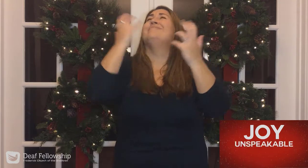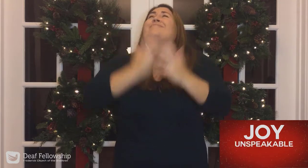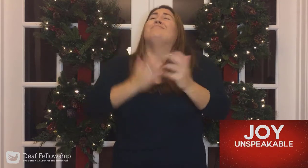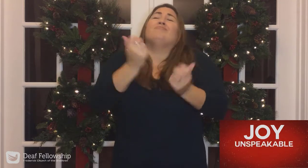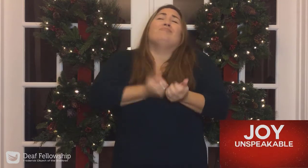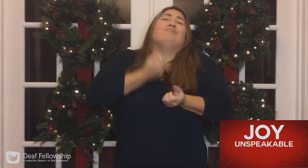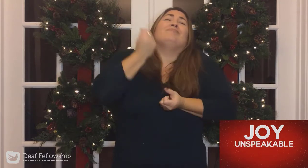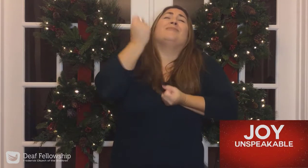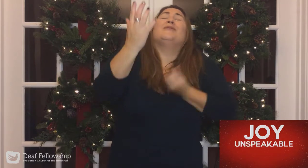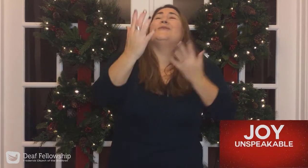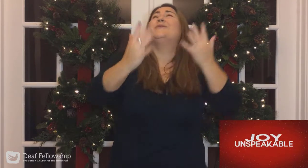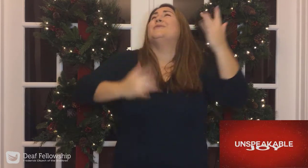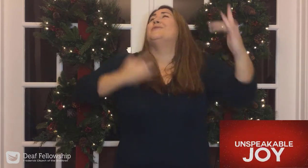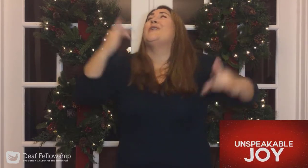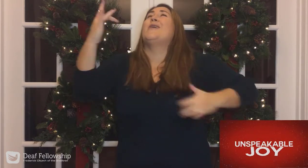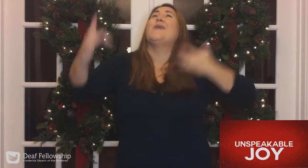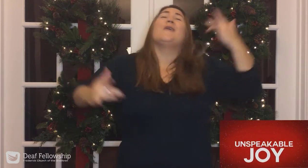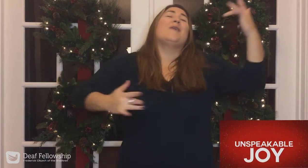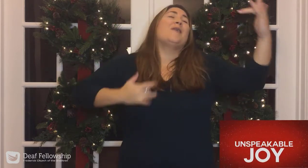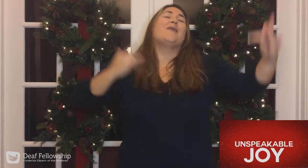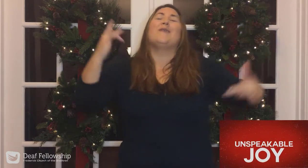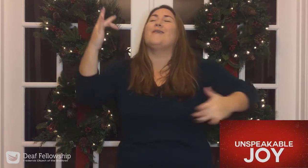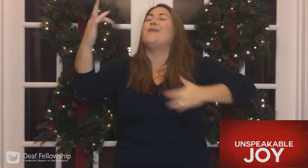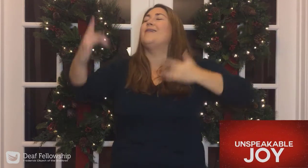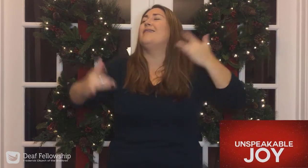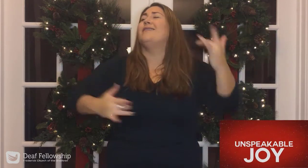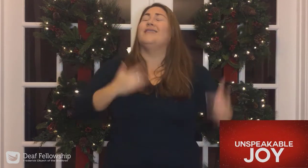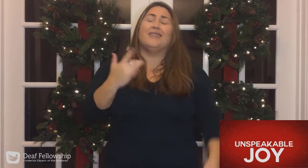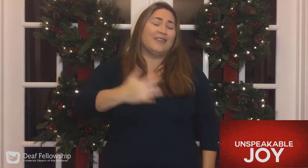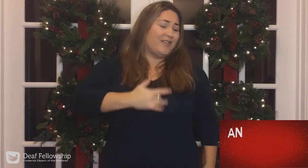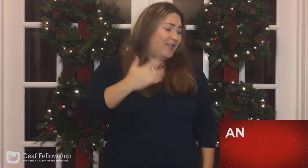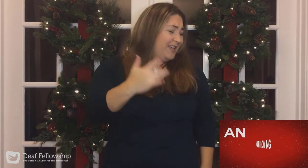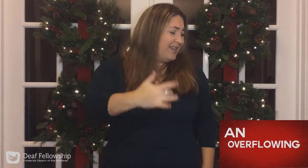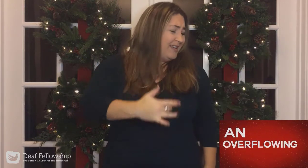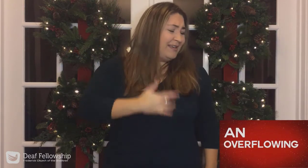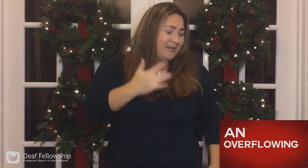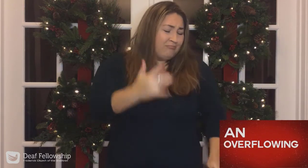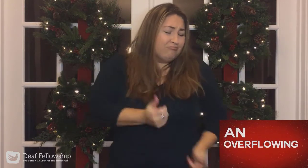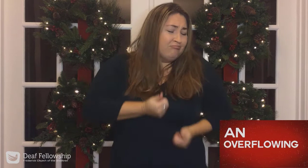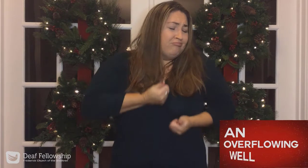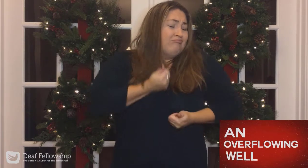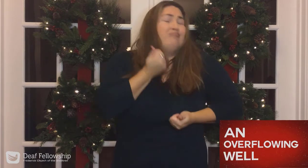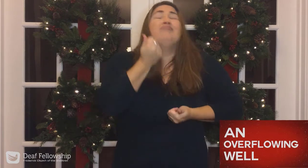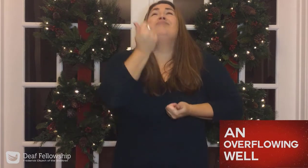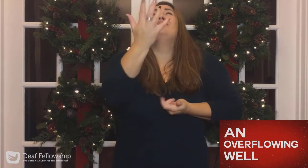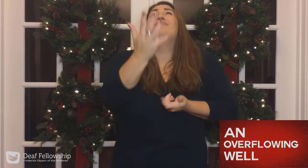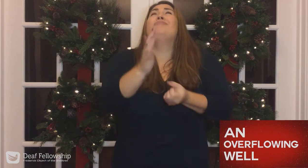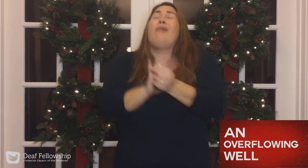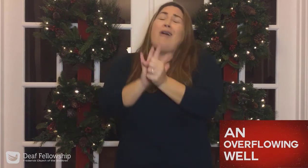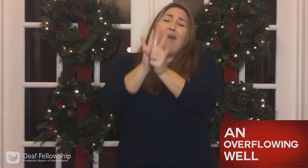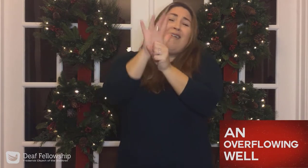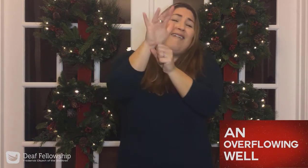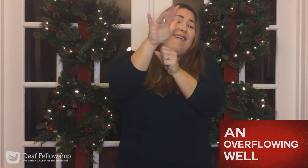Joy. Unspeakable joy. An overflowing wind.